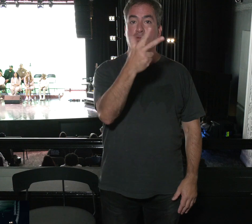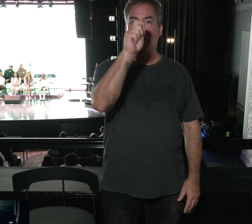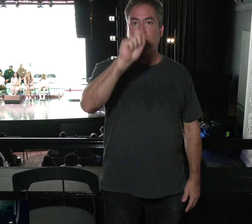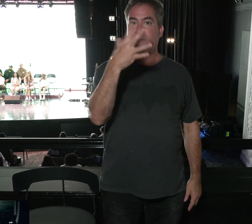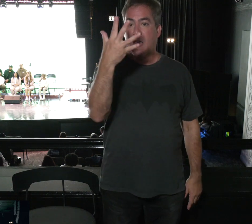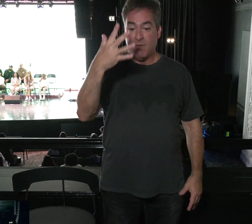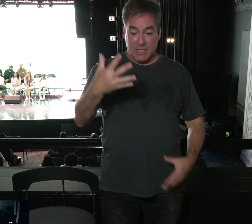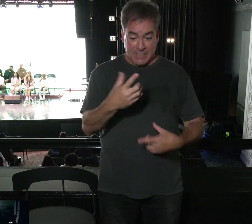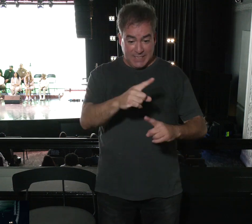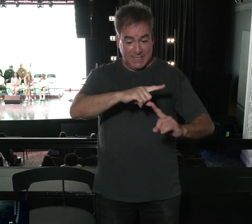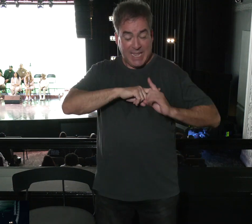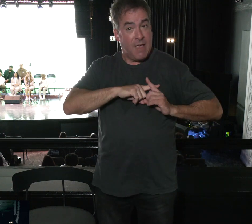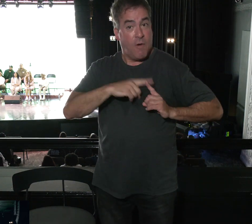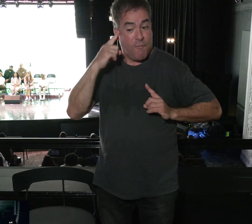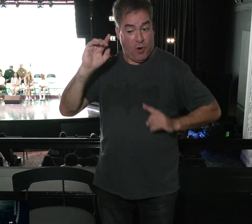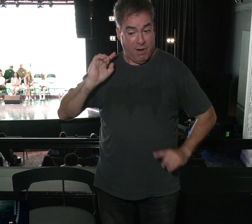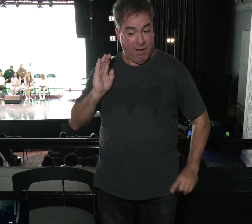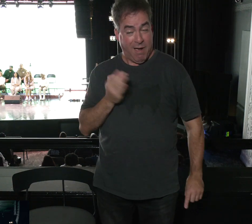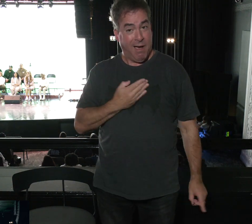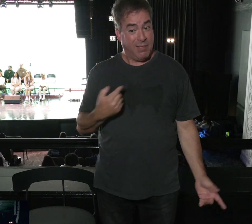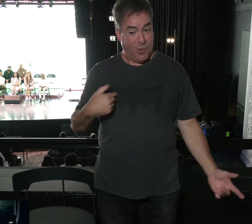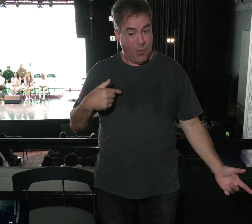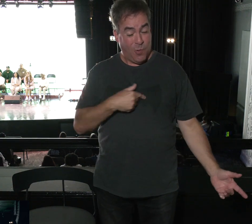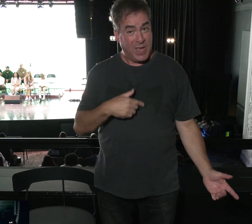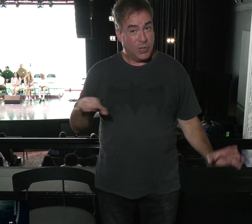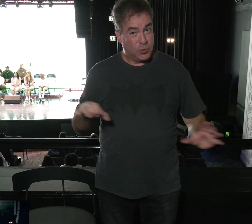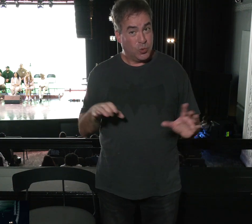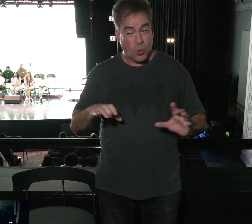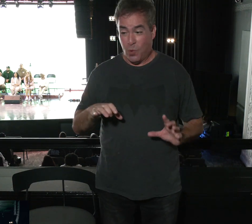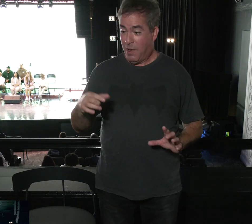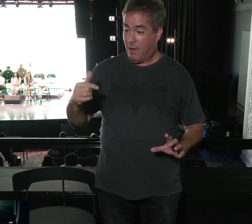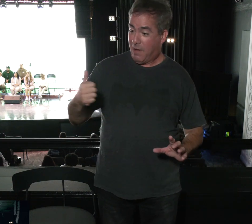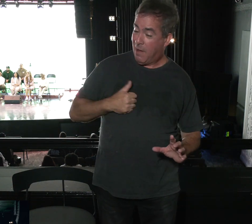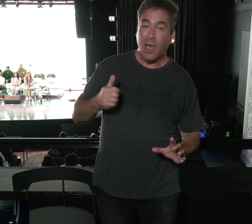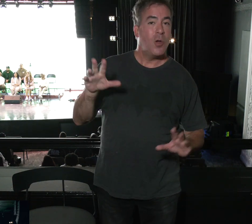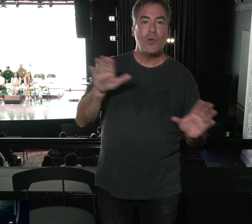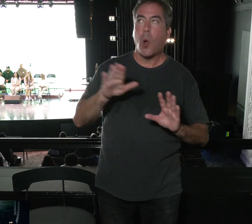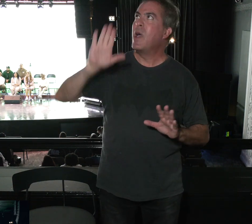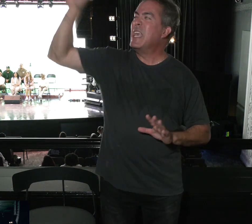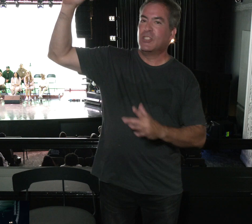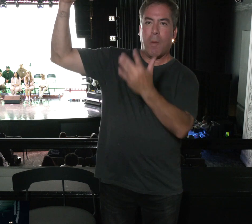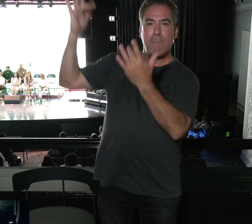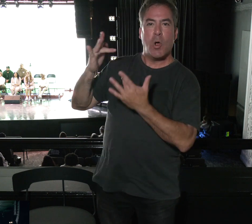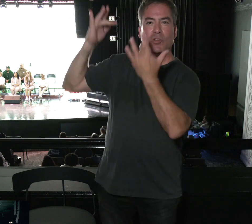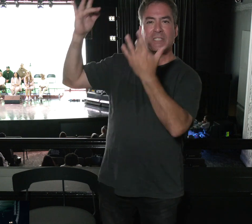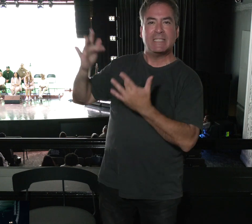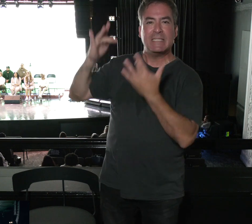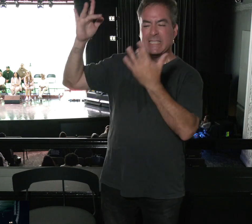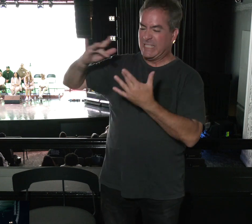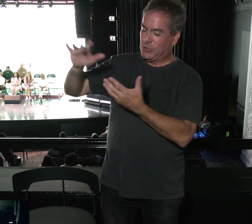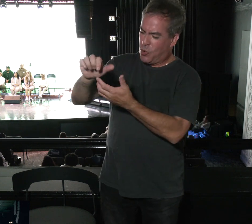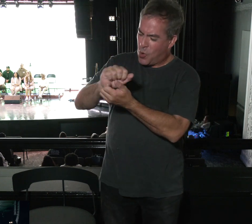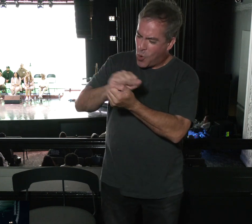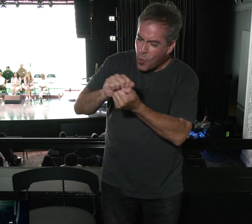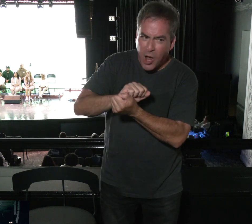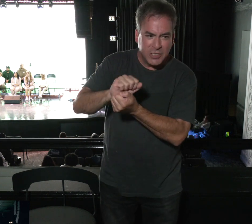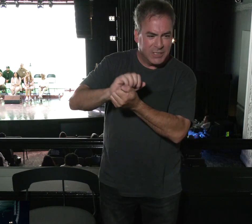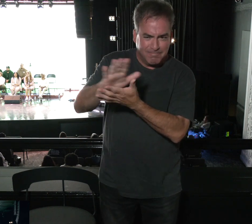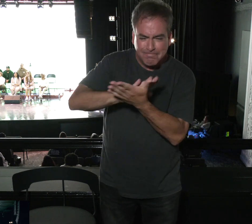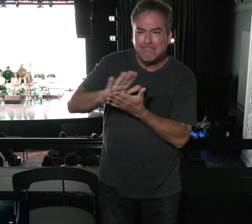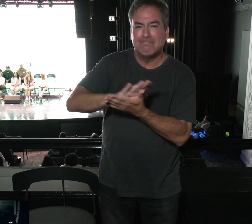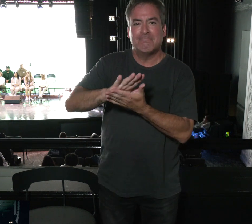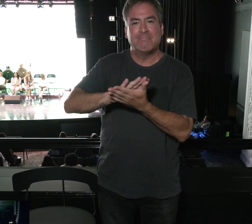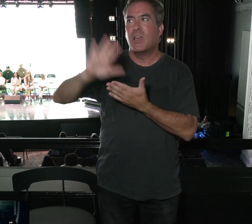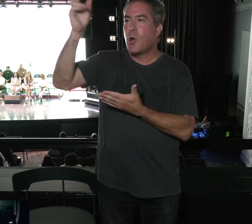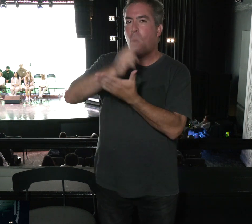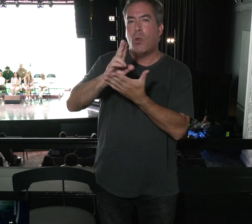us not because of works done by us in righteousness, but according to his own mercy by the washing of regeneration and renewal of